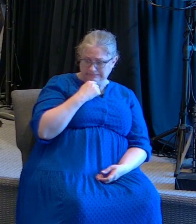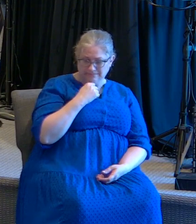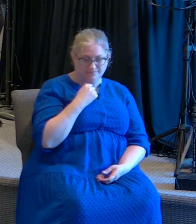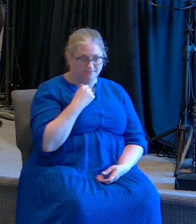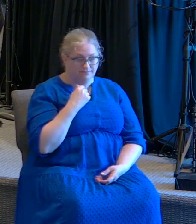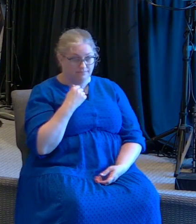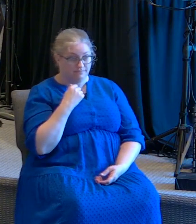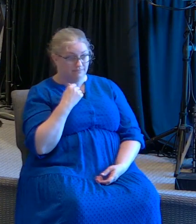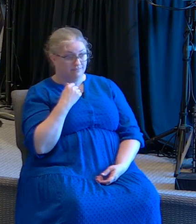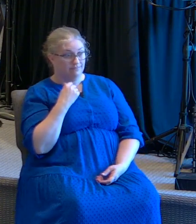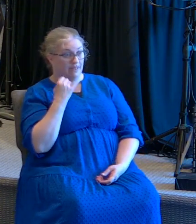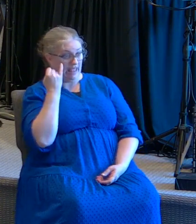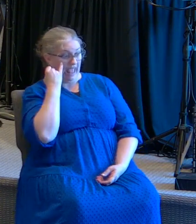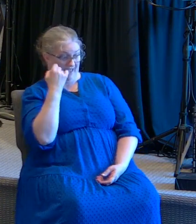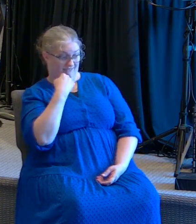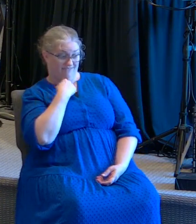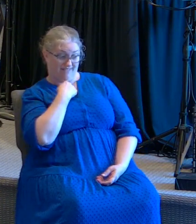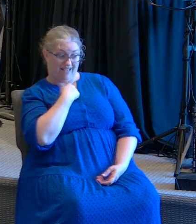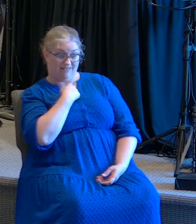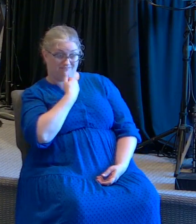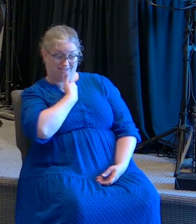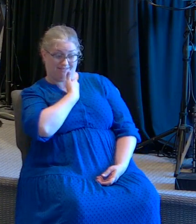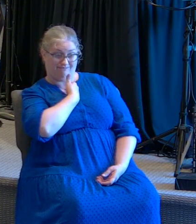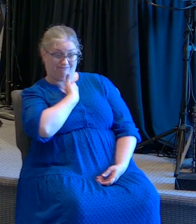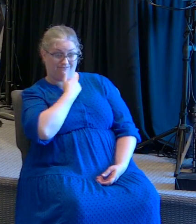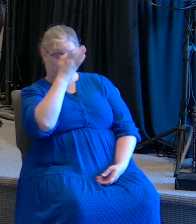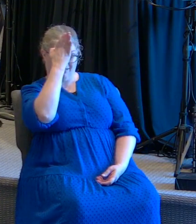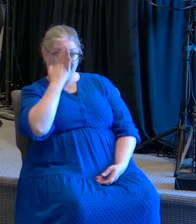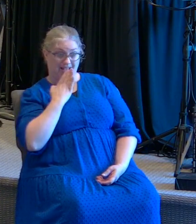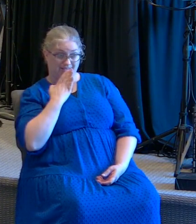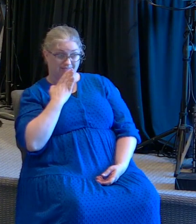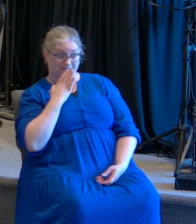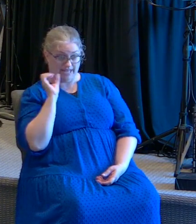Only if I'm God. Solamente si él era Dios.